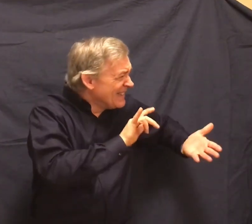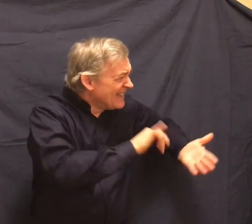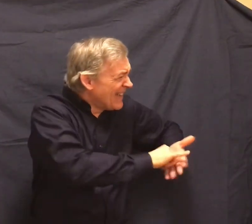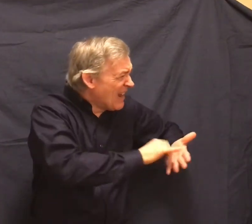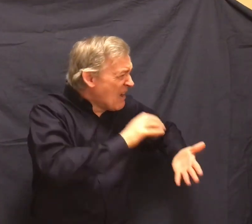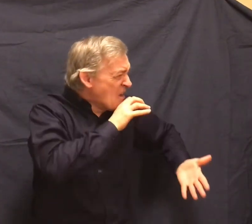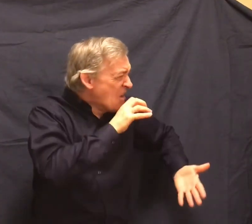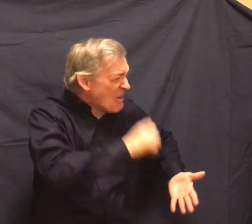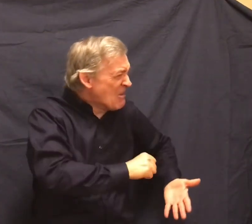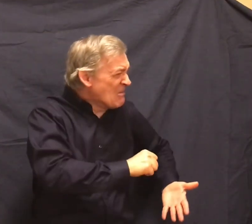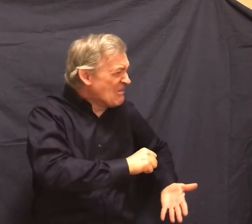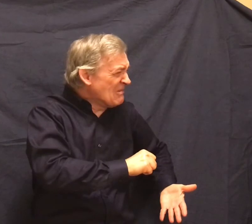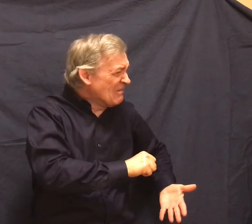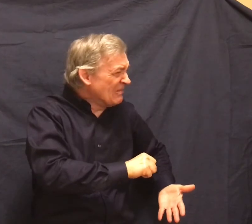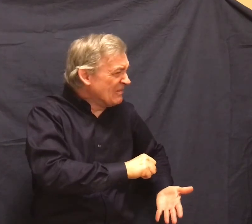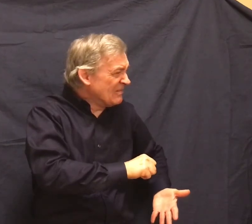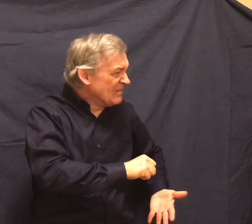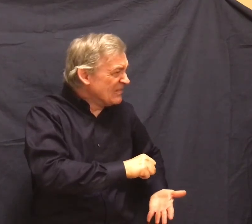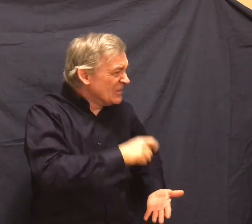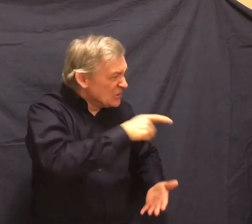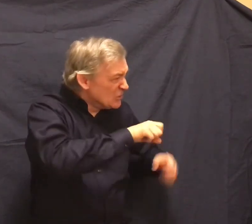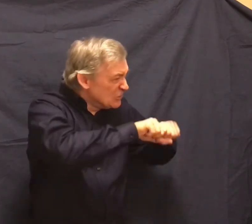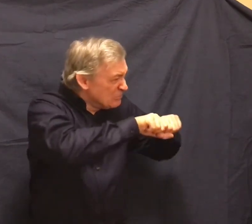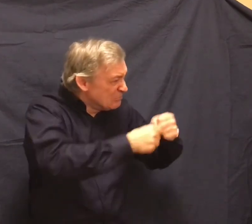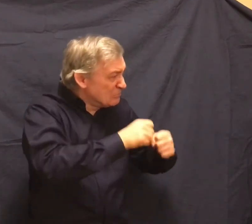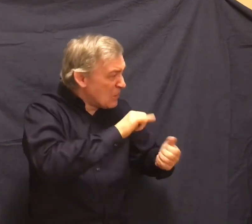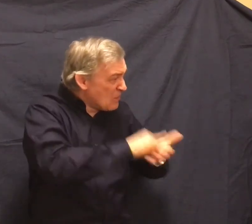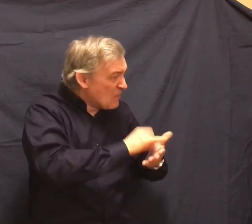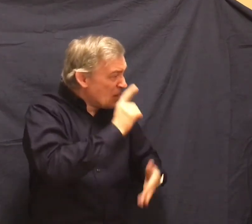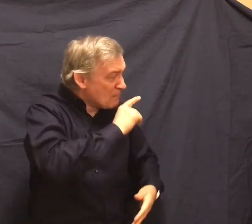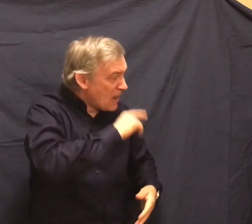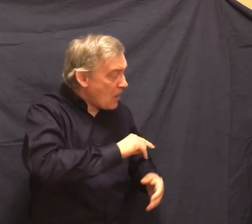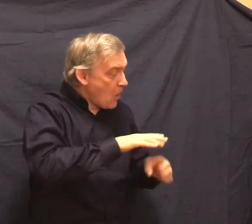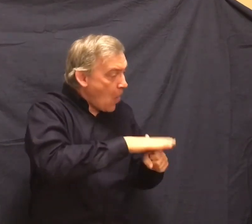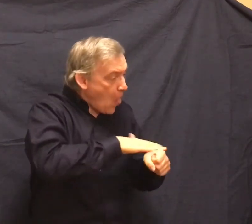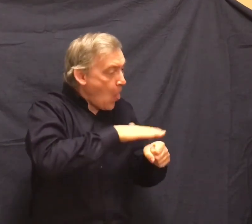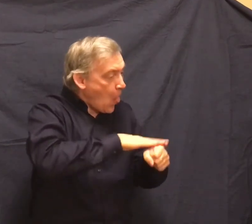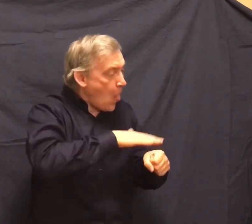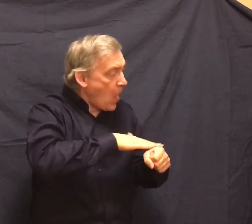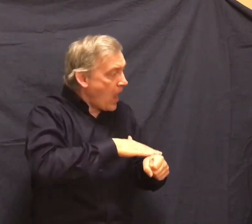besides, you broke it petting it. You get another mouse that's fresh and I'll let you keep it a little while.